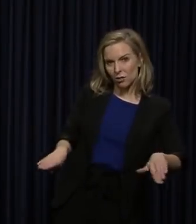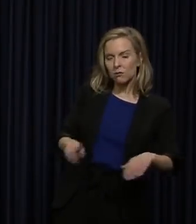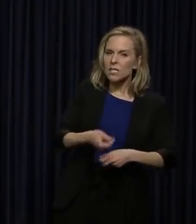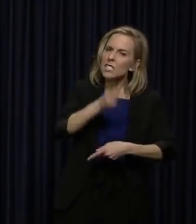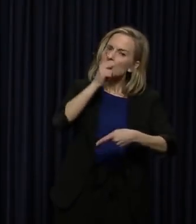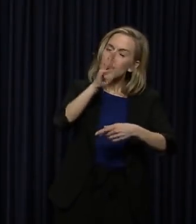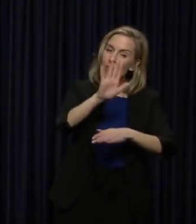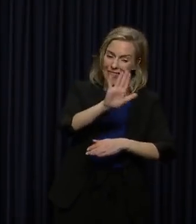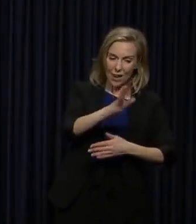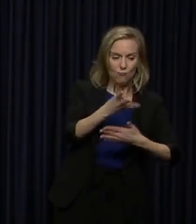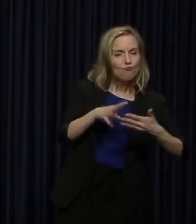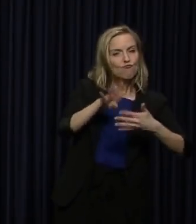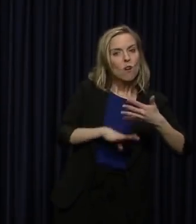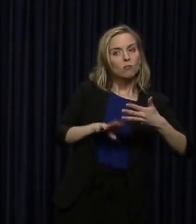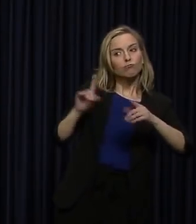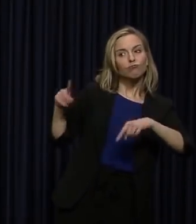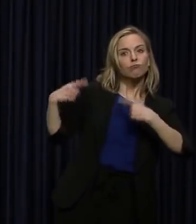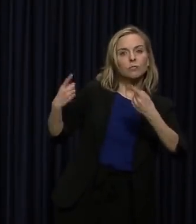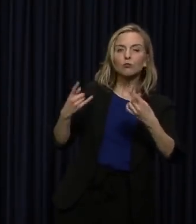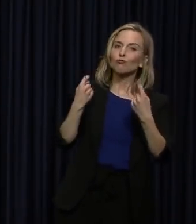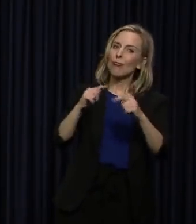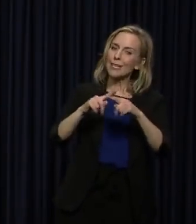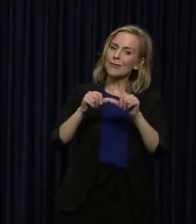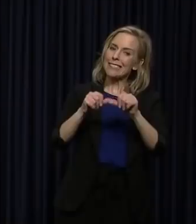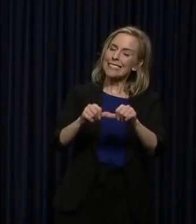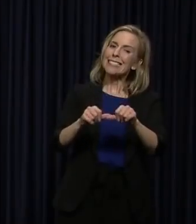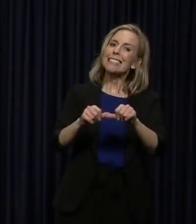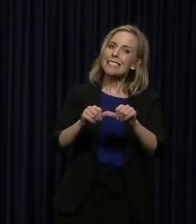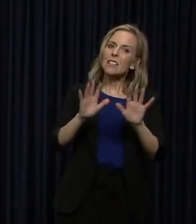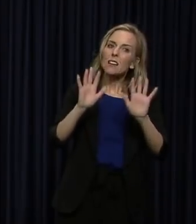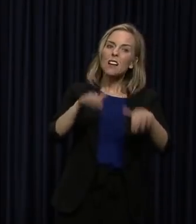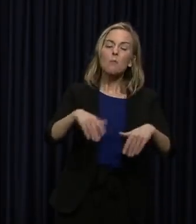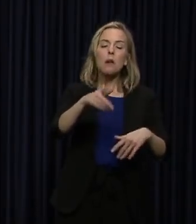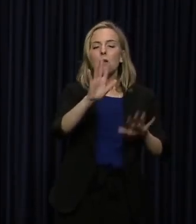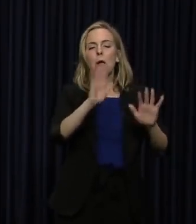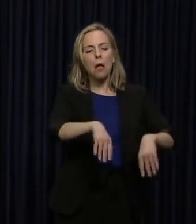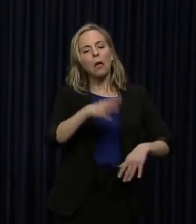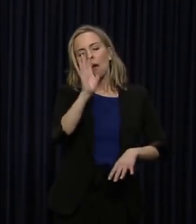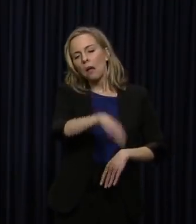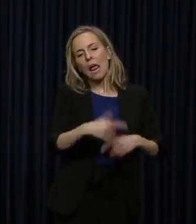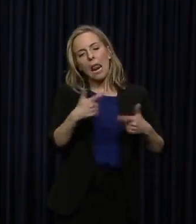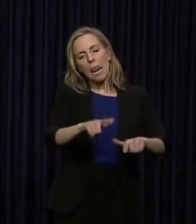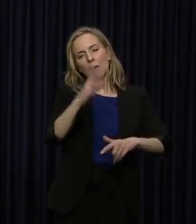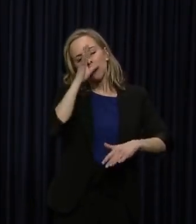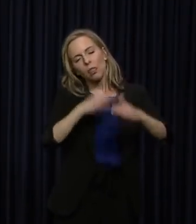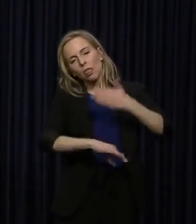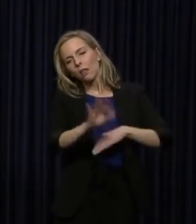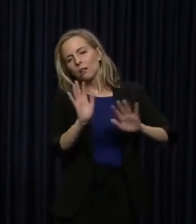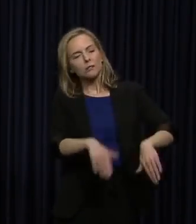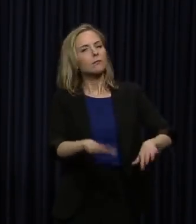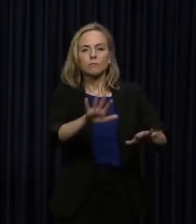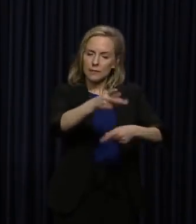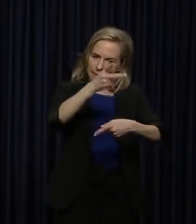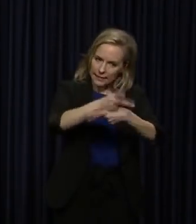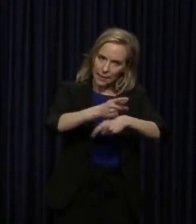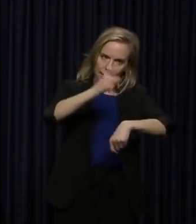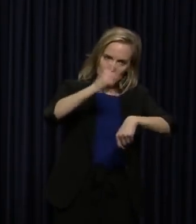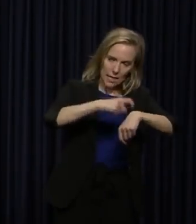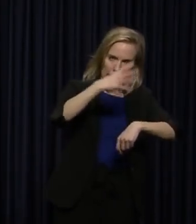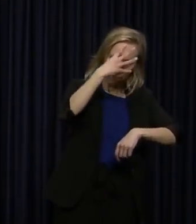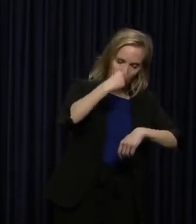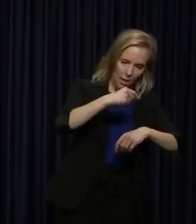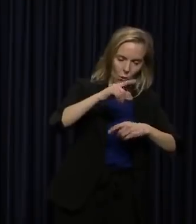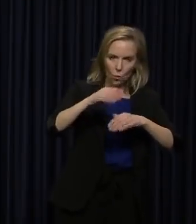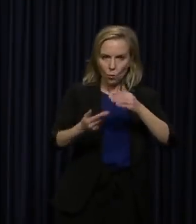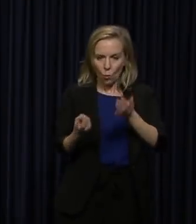schedule as much as they can. This isn't a time for letting people sleep in. Keep the bedtime. Keep the wake